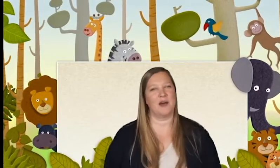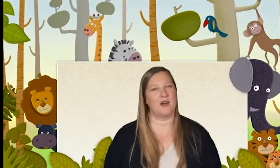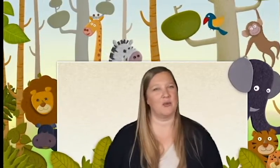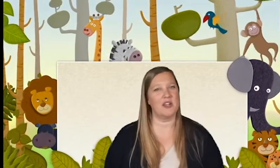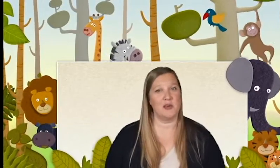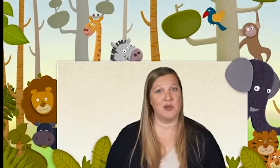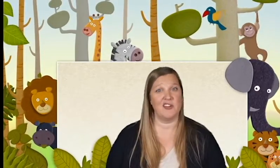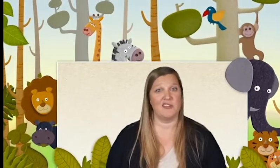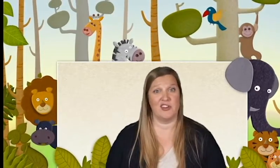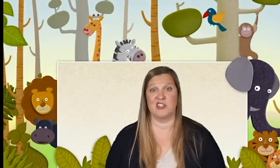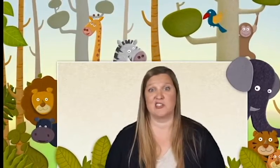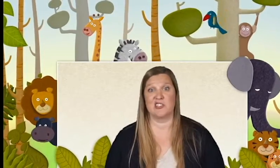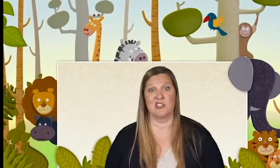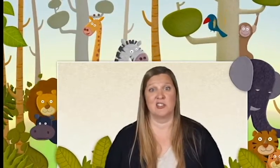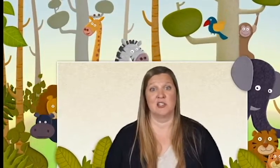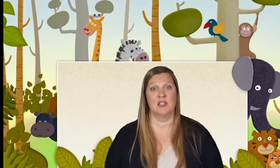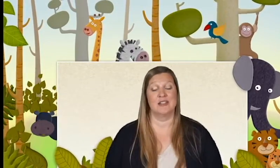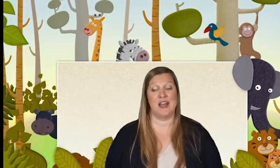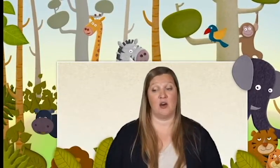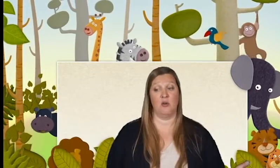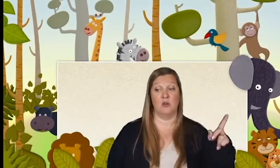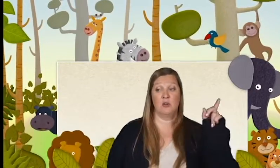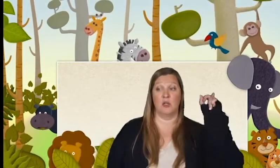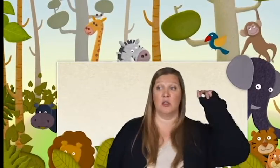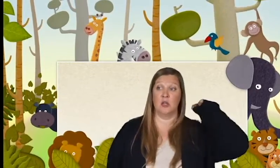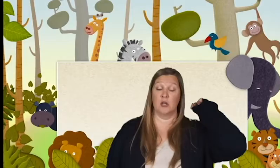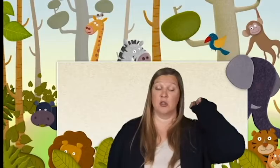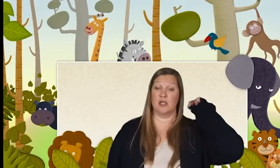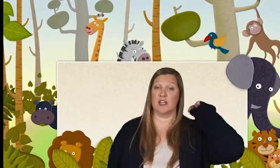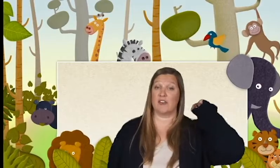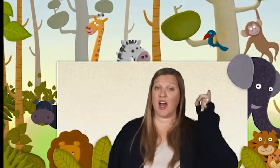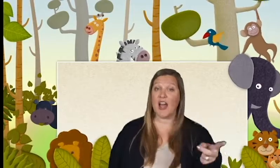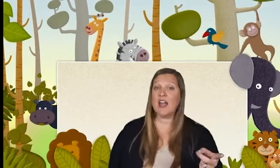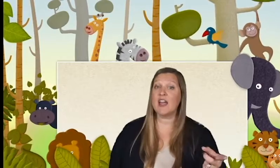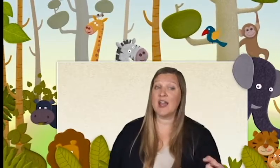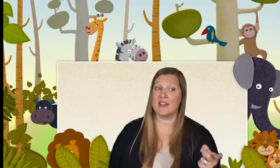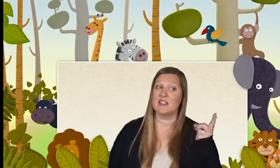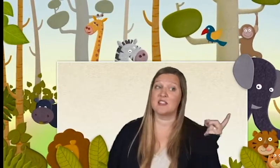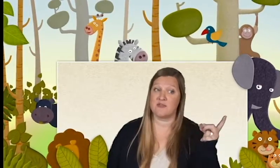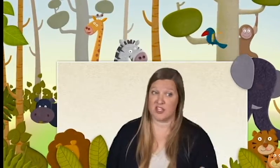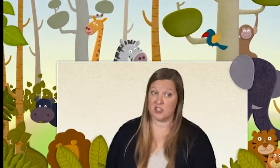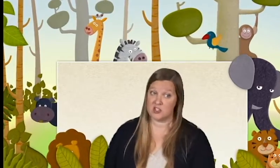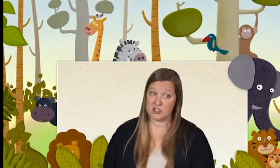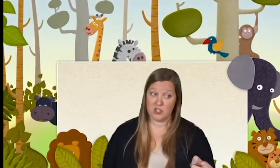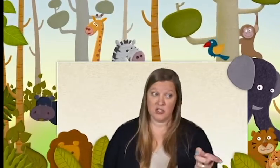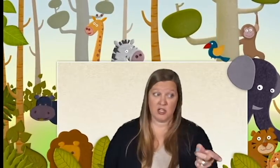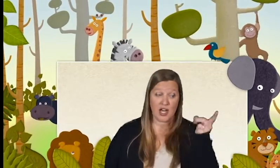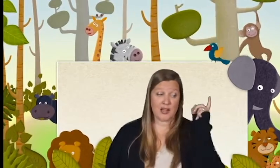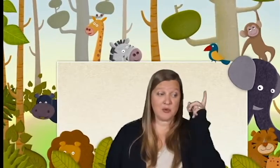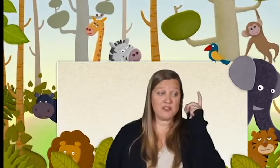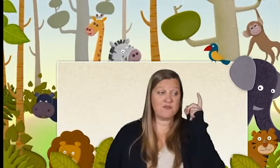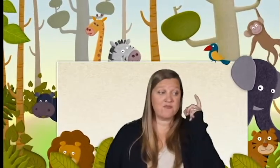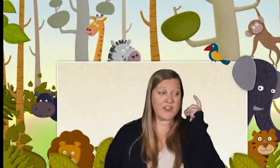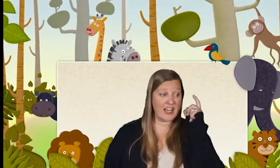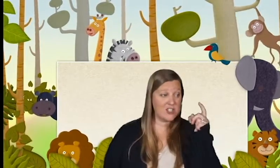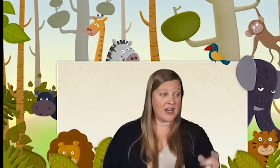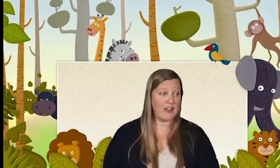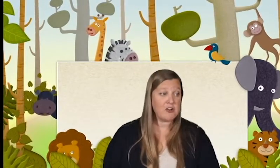Go a weird fish. Now, if I had this fish, I would catch it every